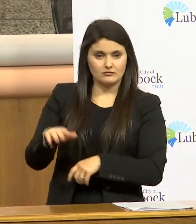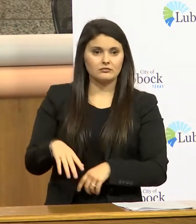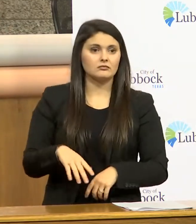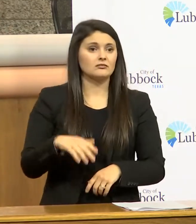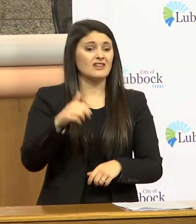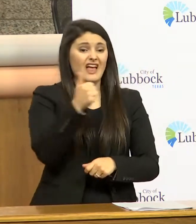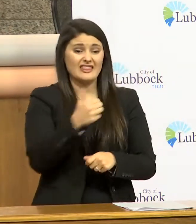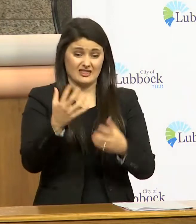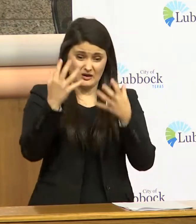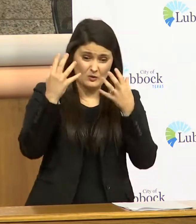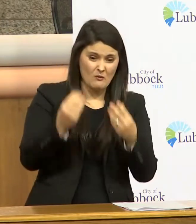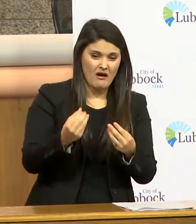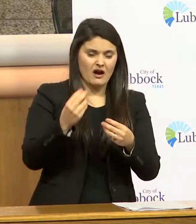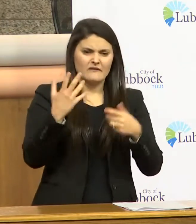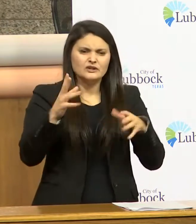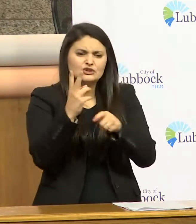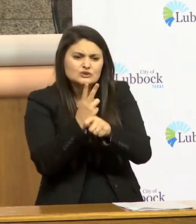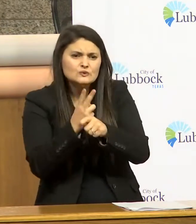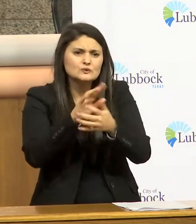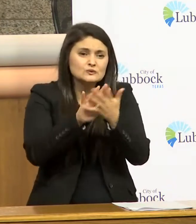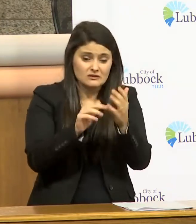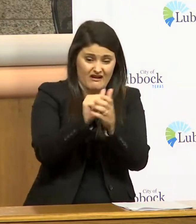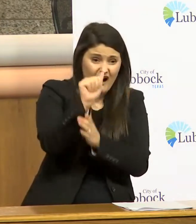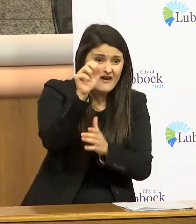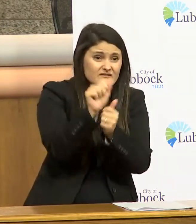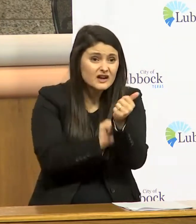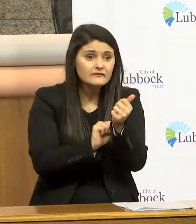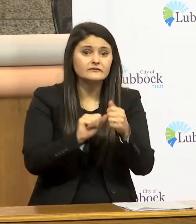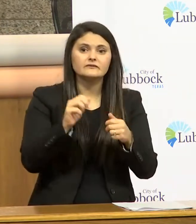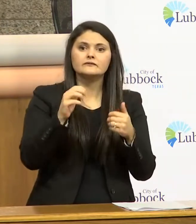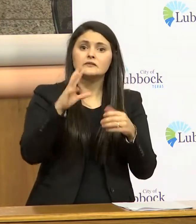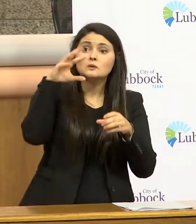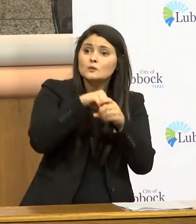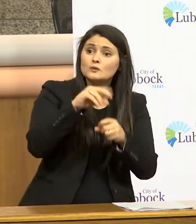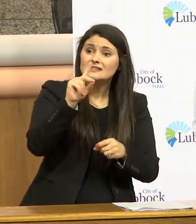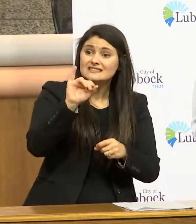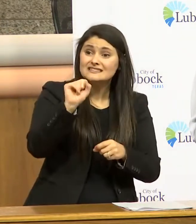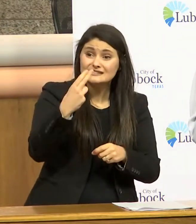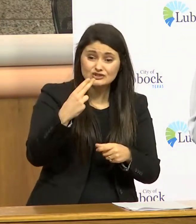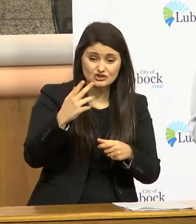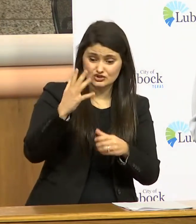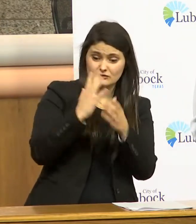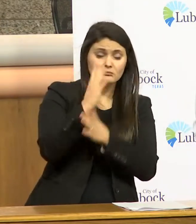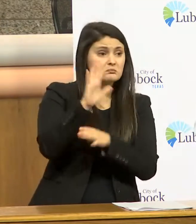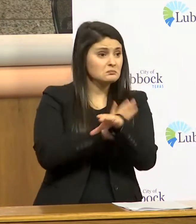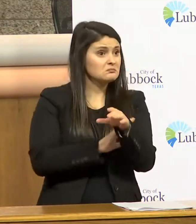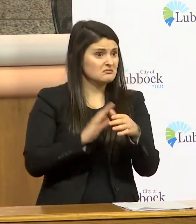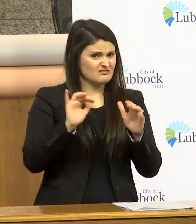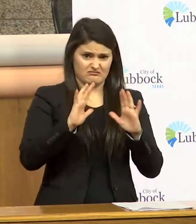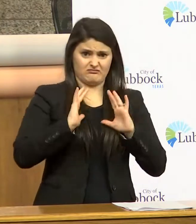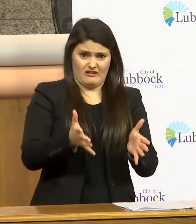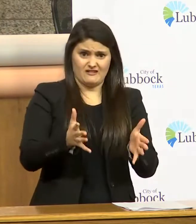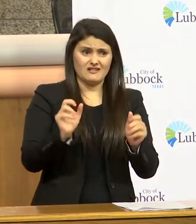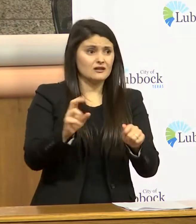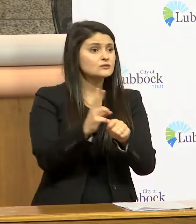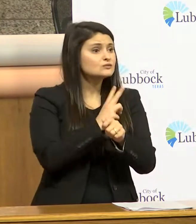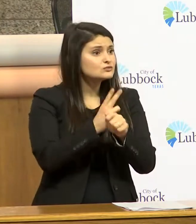any soil items you know access to gloves even dish gloves that we used to you see around all the time those dish gloves